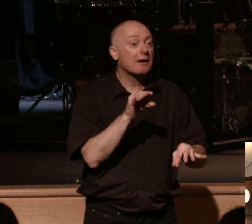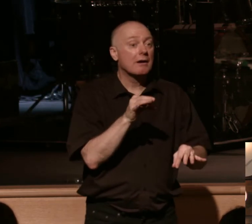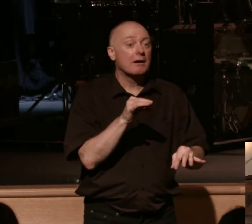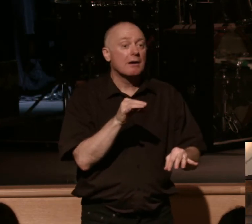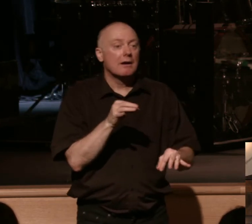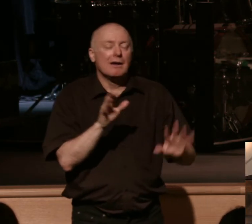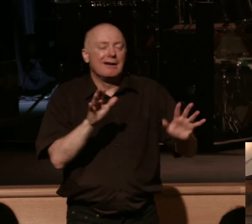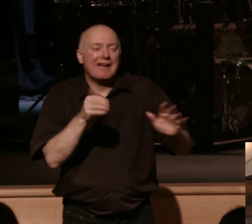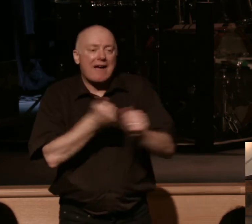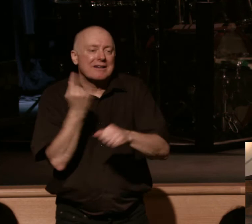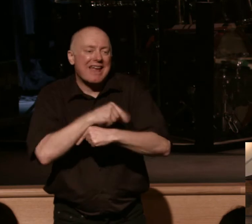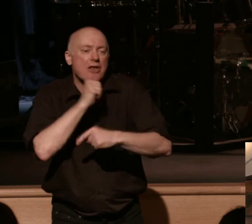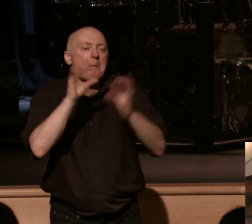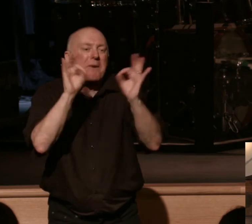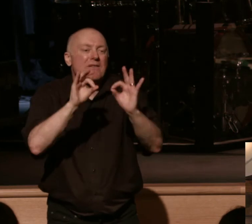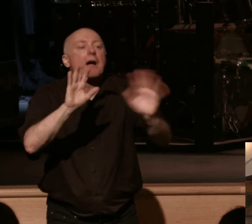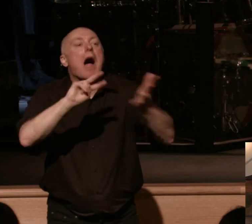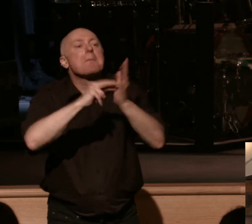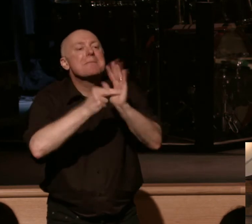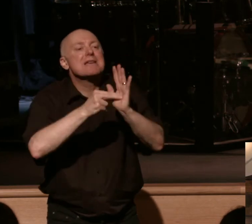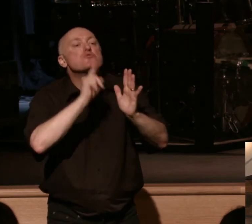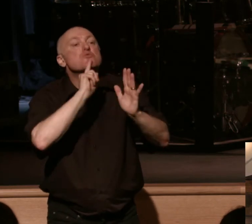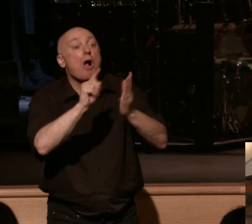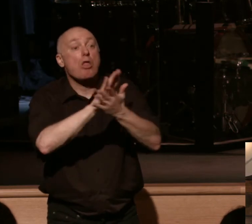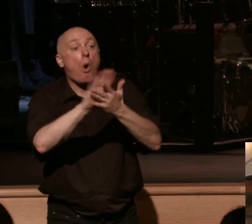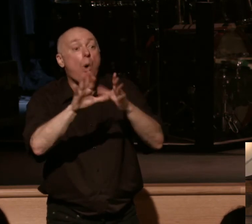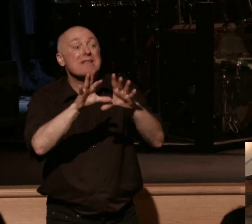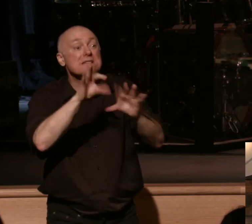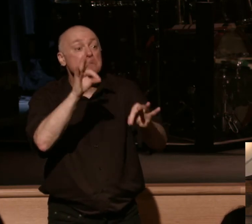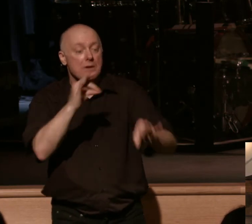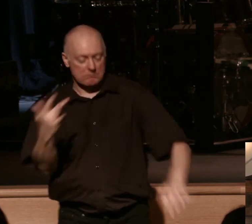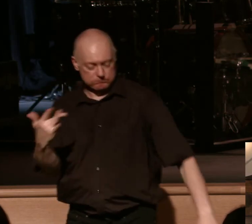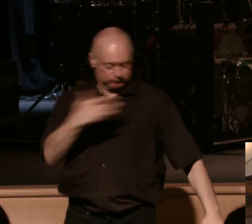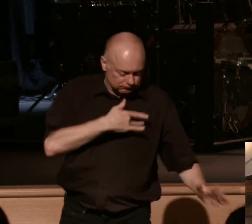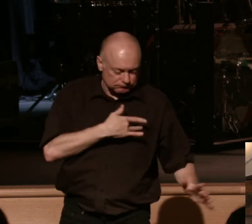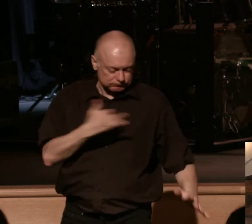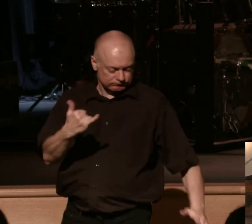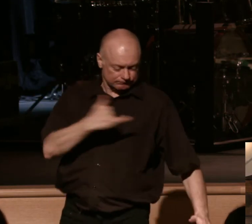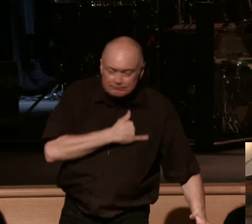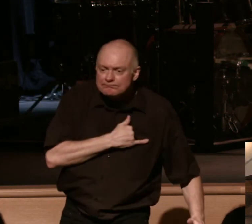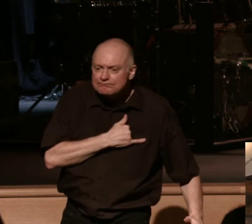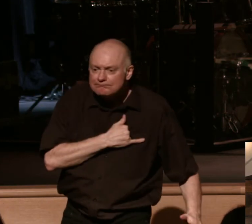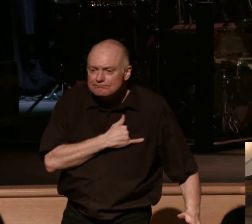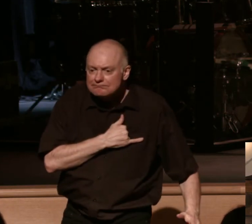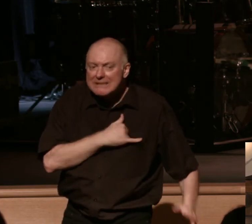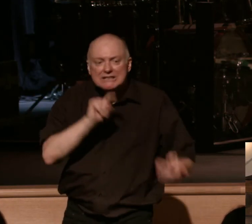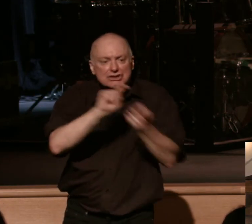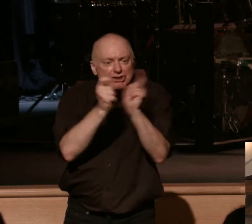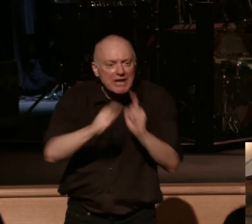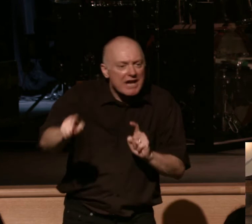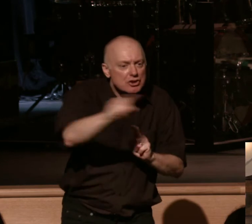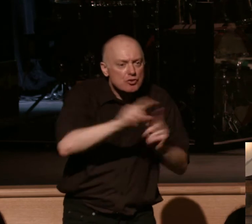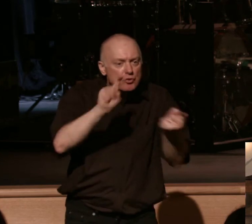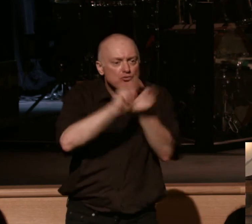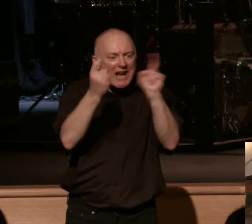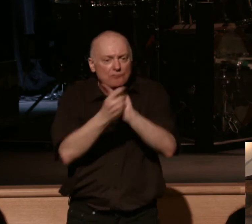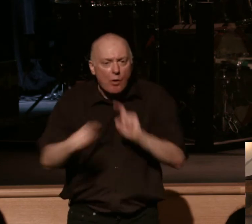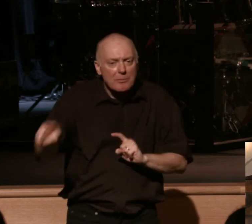perfect I'm talking though that it's real the Holy Spirit of God is in your life he is changing you transforming you there's ups and there's